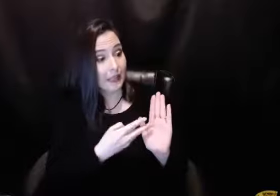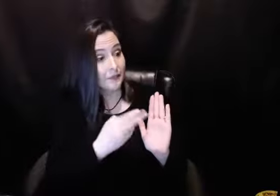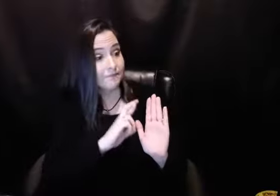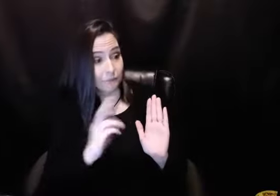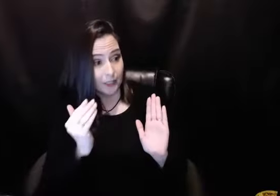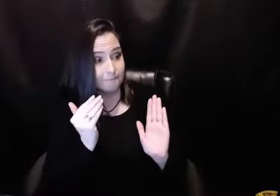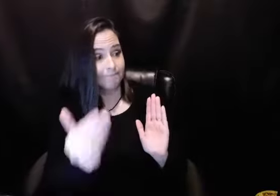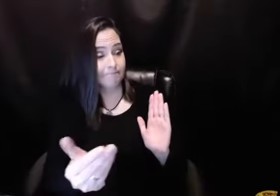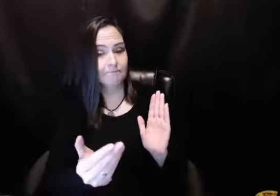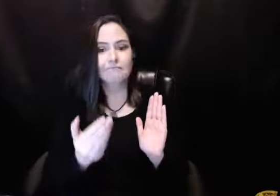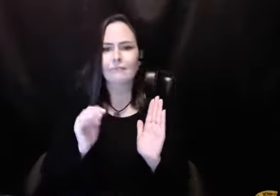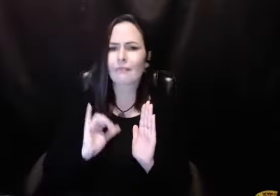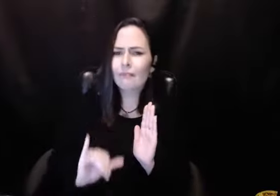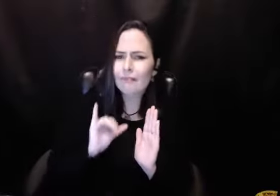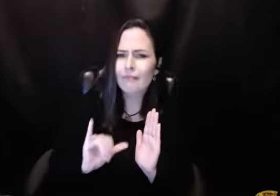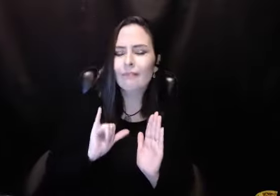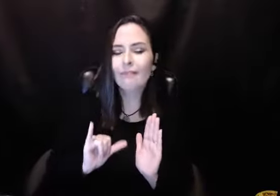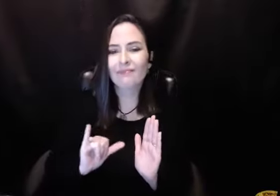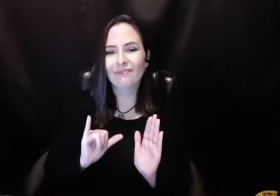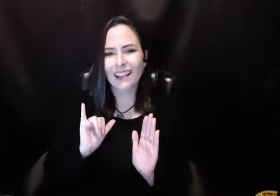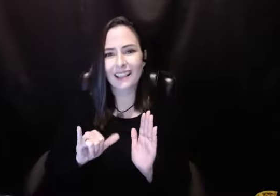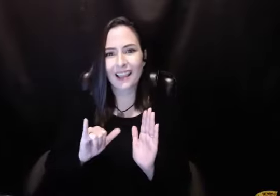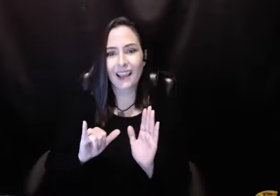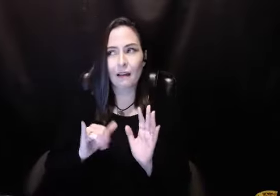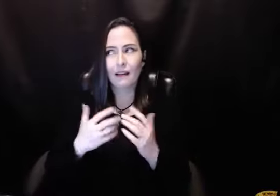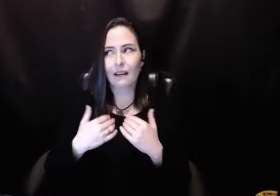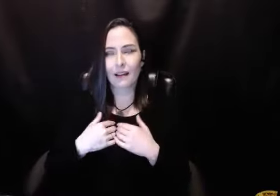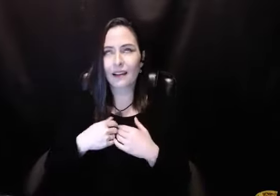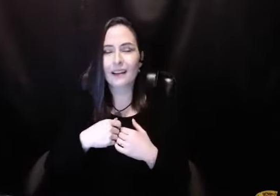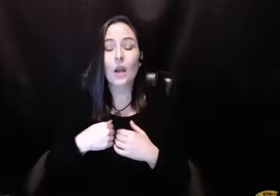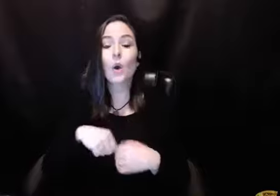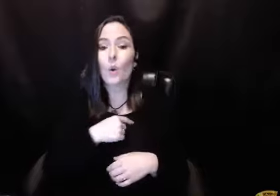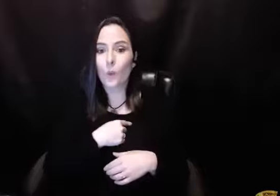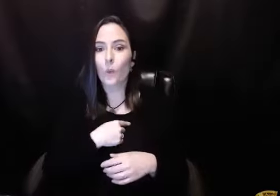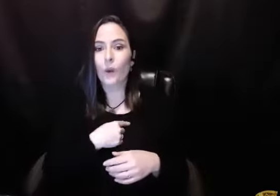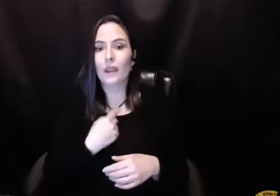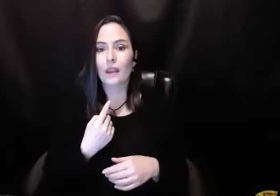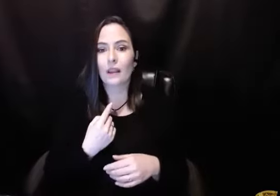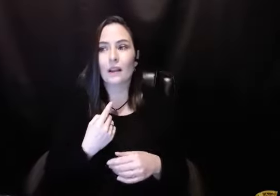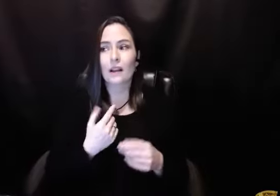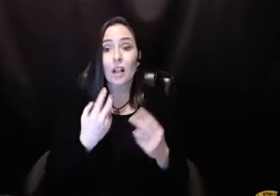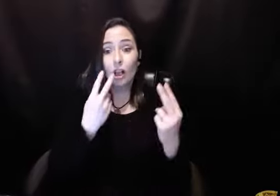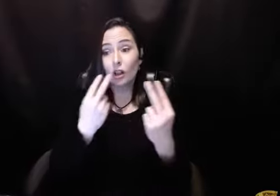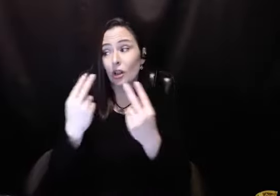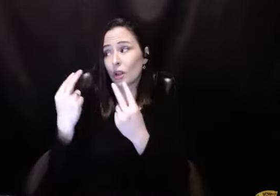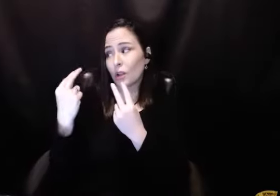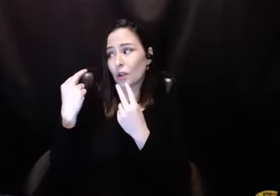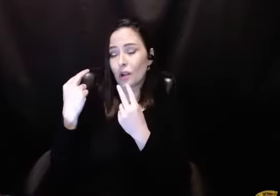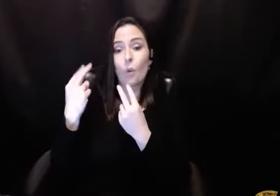to the best of your ability. Move on. And there it was right there. Because this isn't about